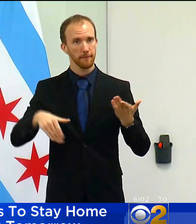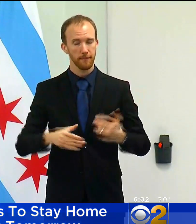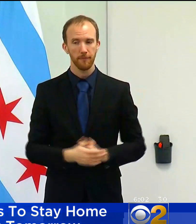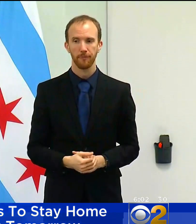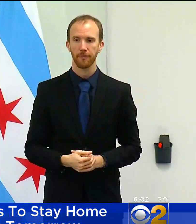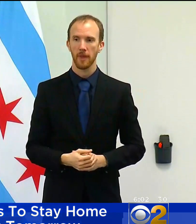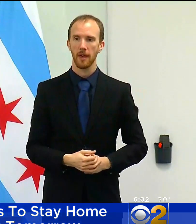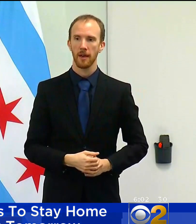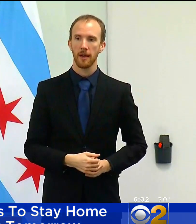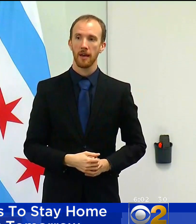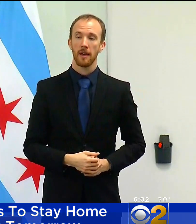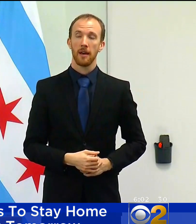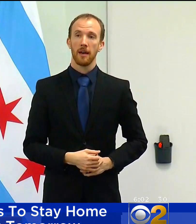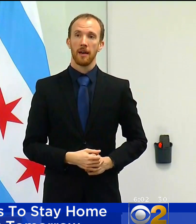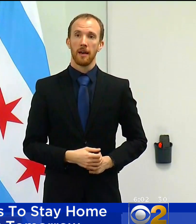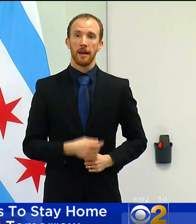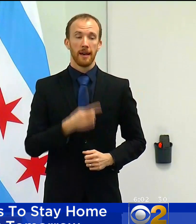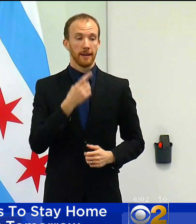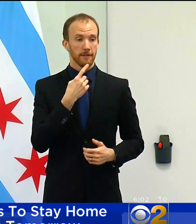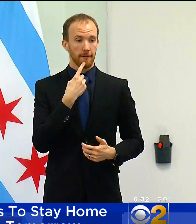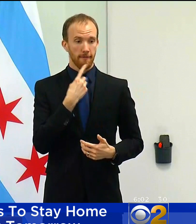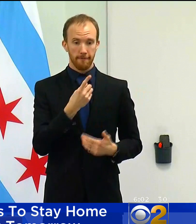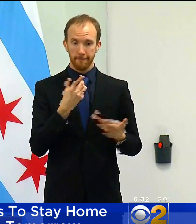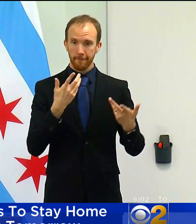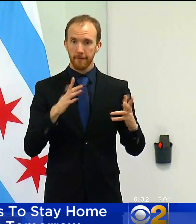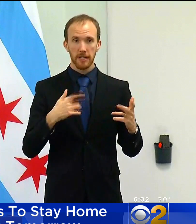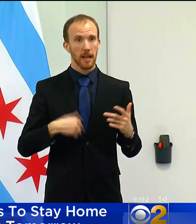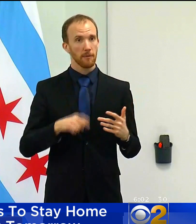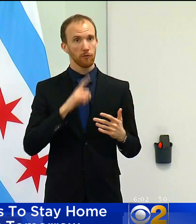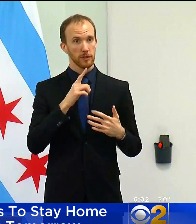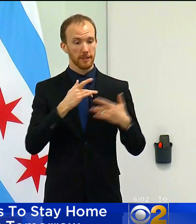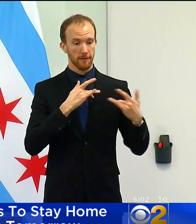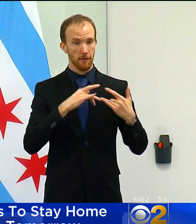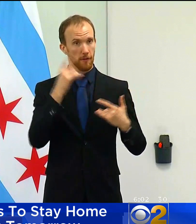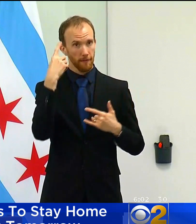As I said, I am deeply concerned for them.